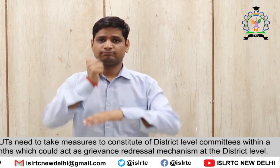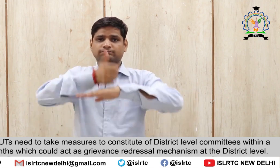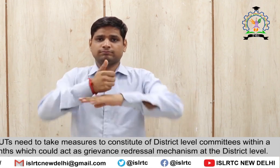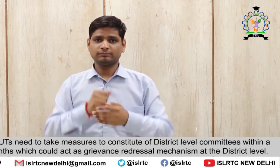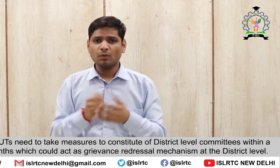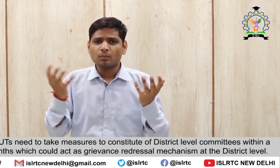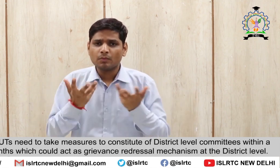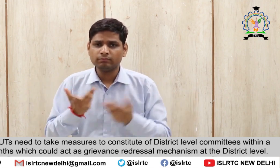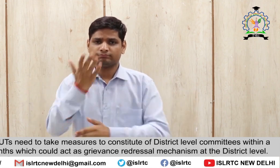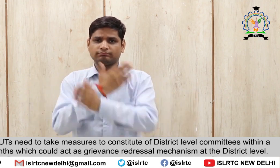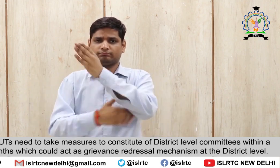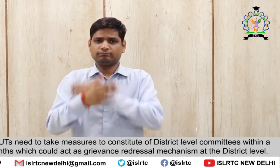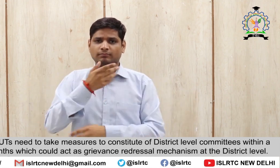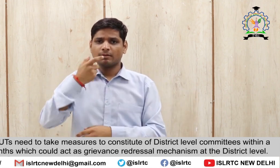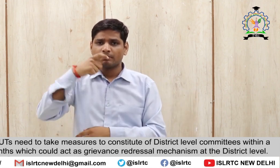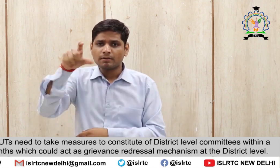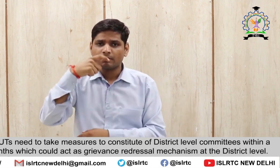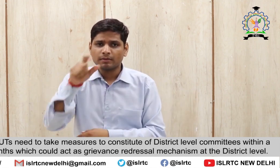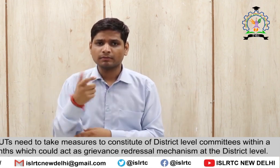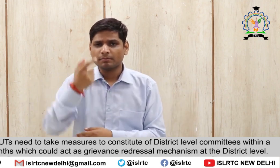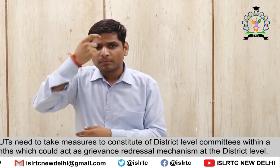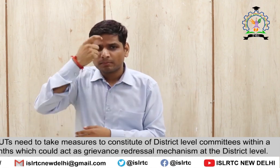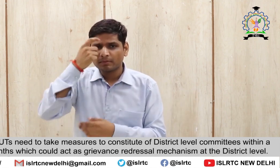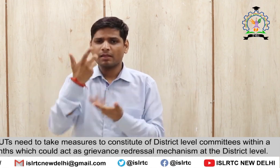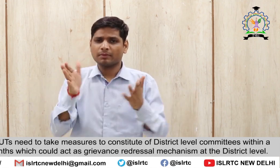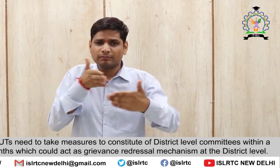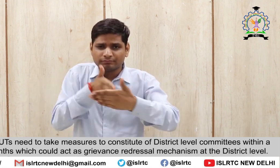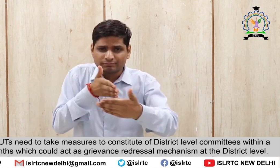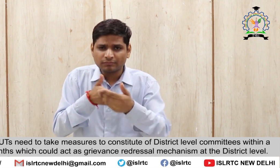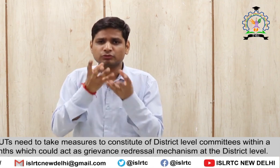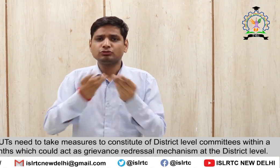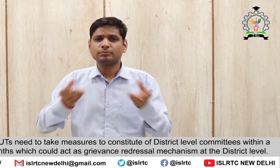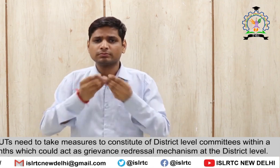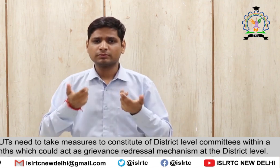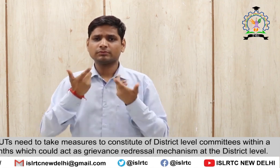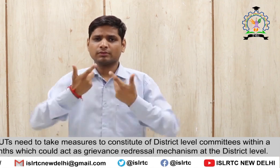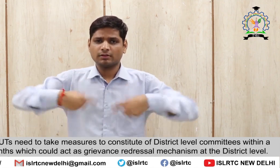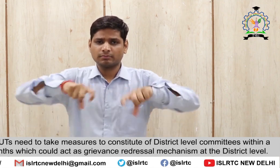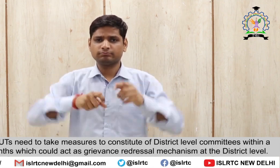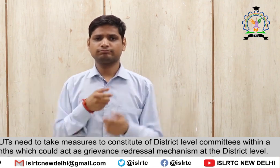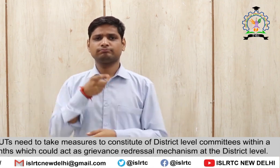Of district level committees Within a period of six months Which would act As grievance redressal mechanism At the district level